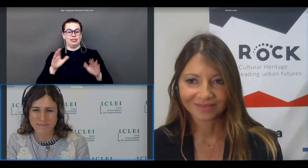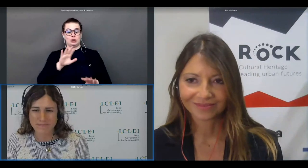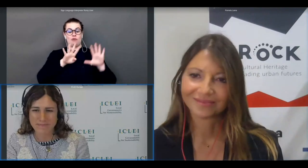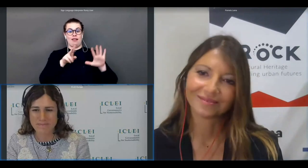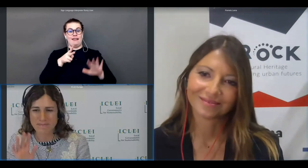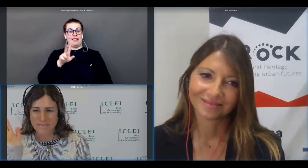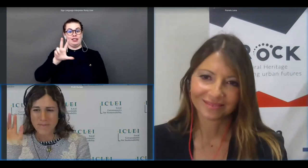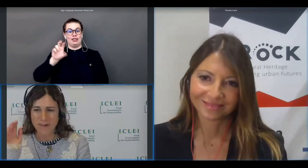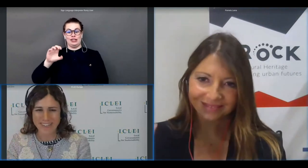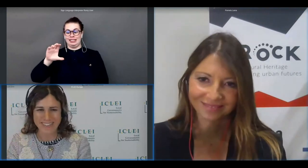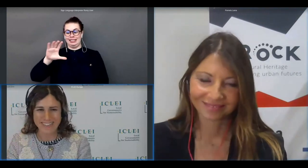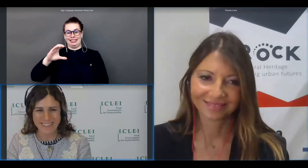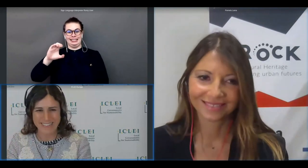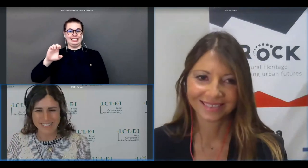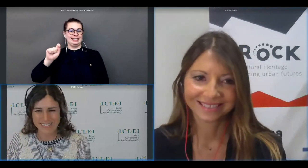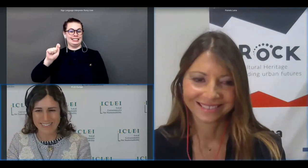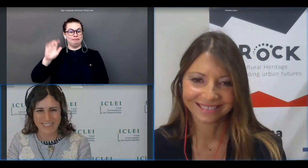bye-bye